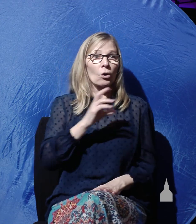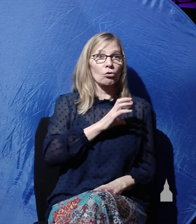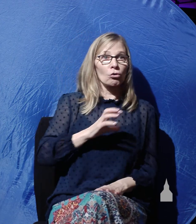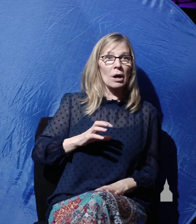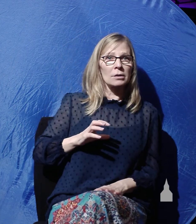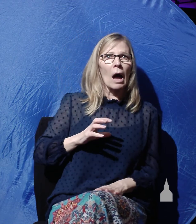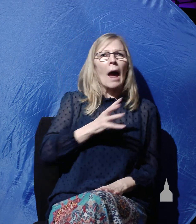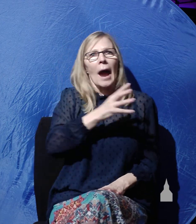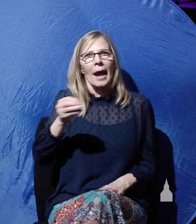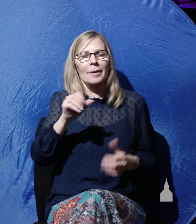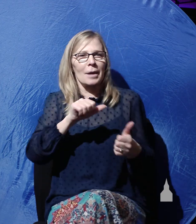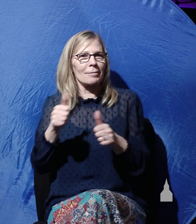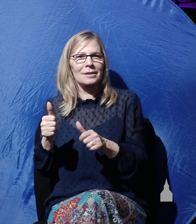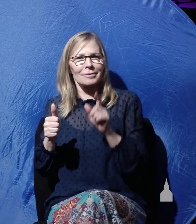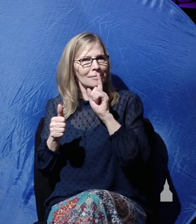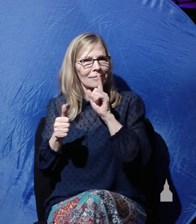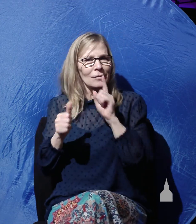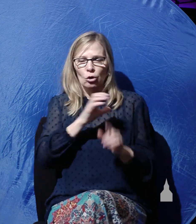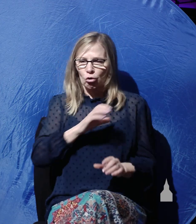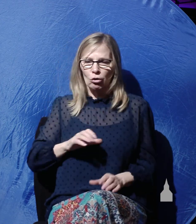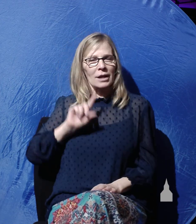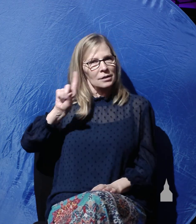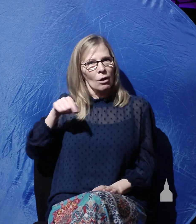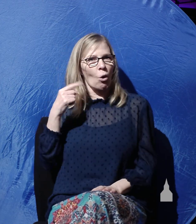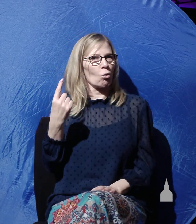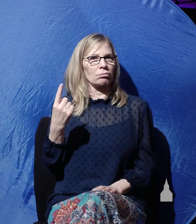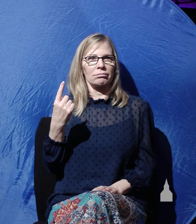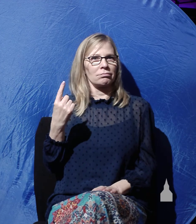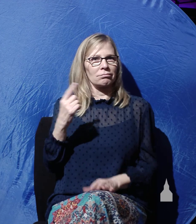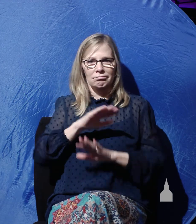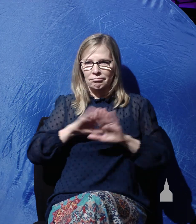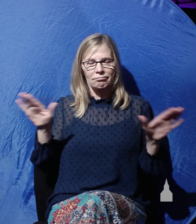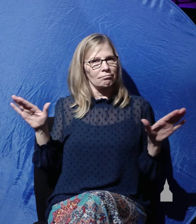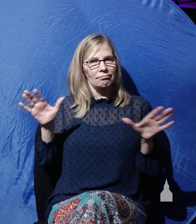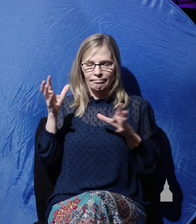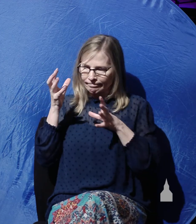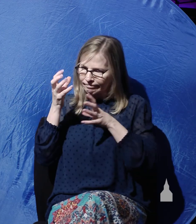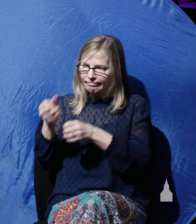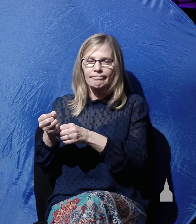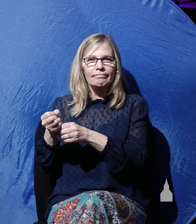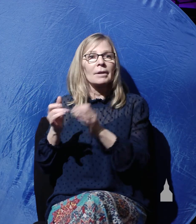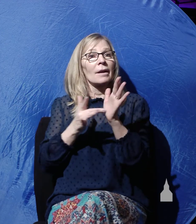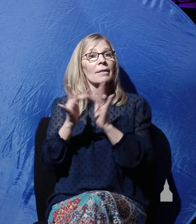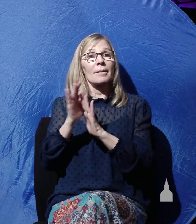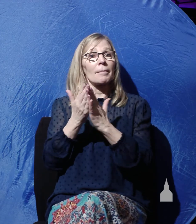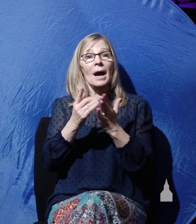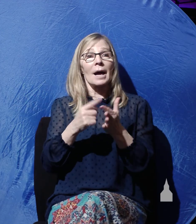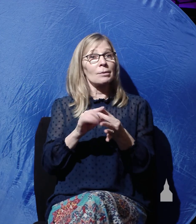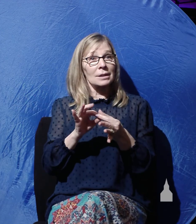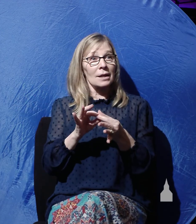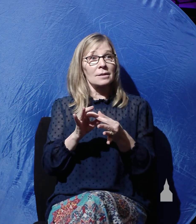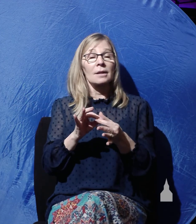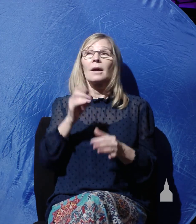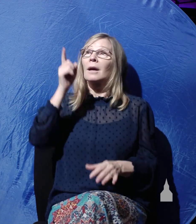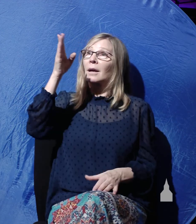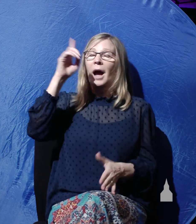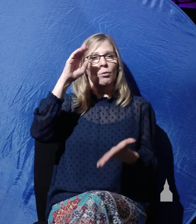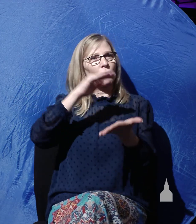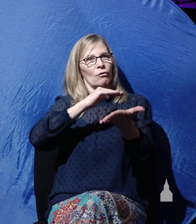cross alone. You place your trust in Christ and his death alone for your salvation. The Bible then says that God forgives all of your